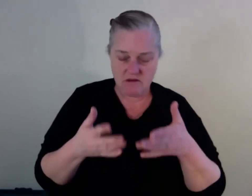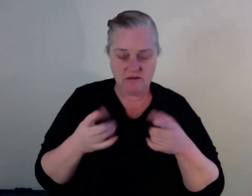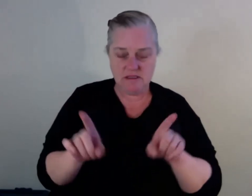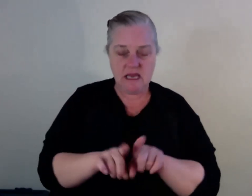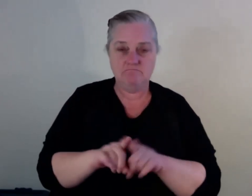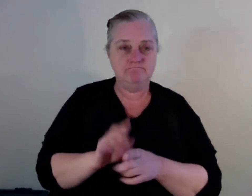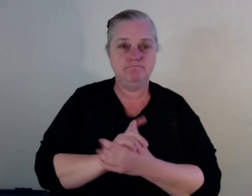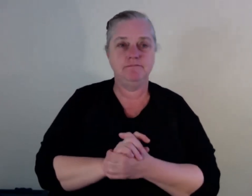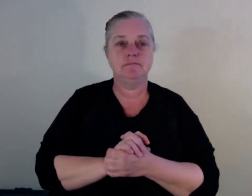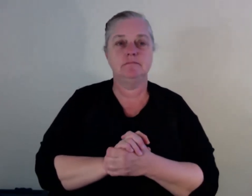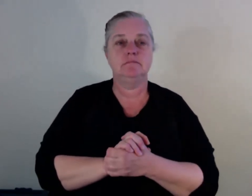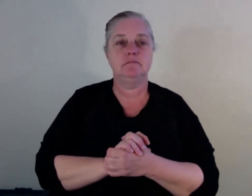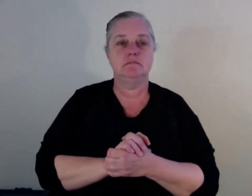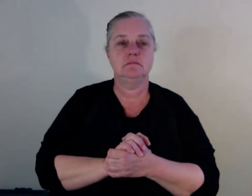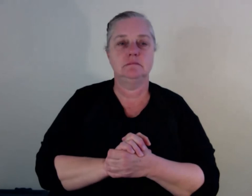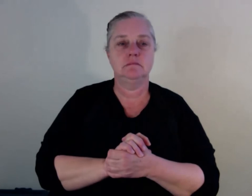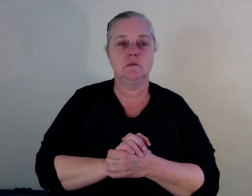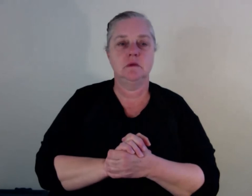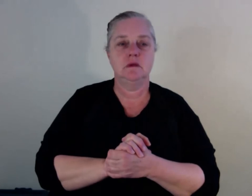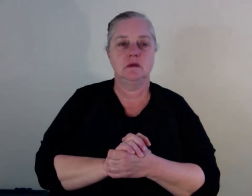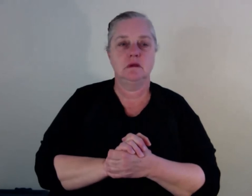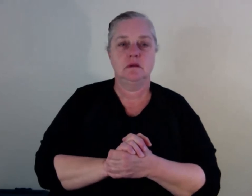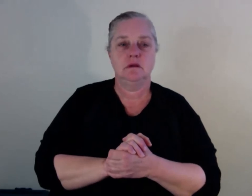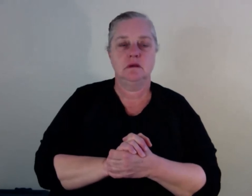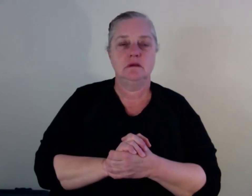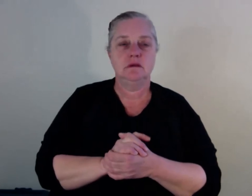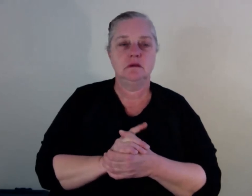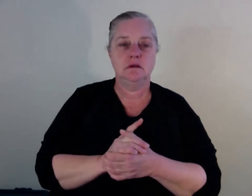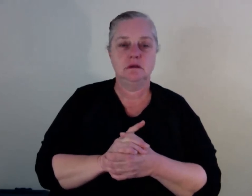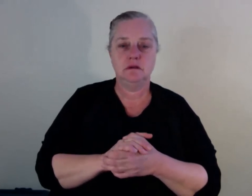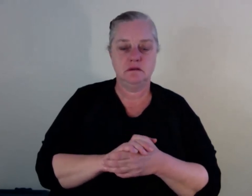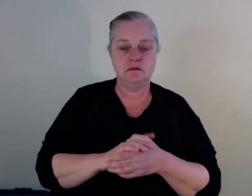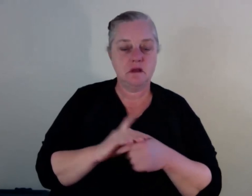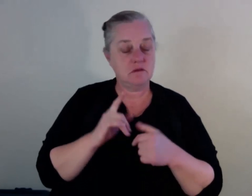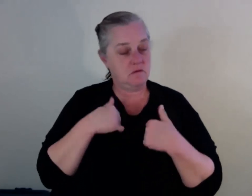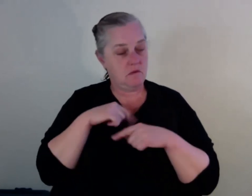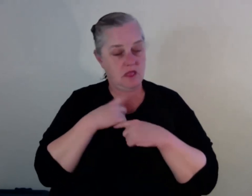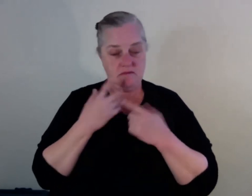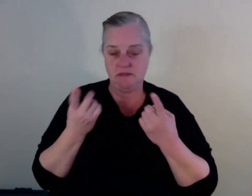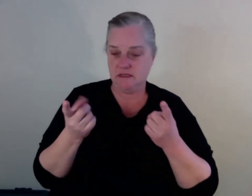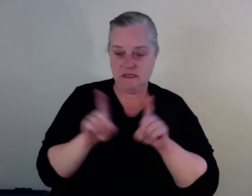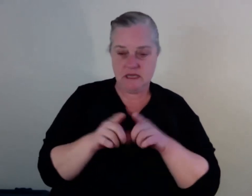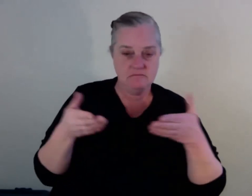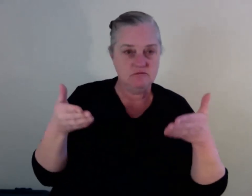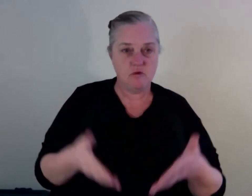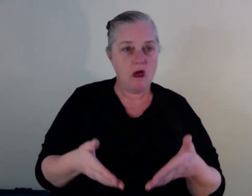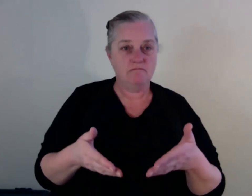We both go to the same grave. So what Gail said, it's 100%. They should have a bit of more